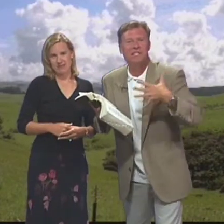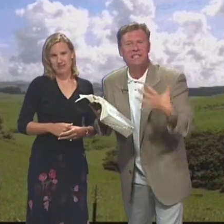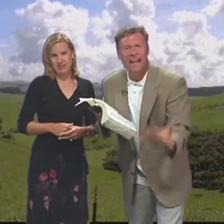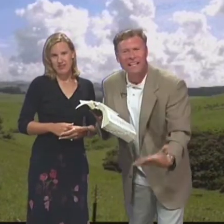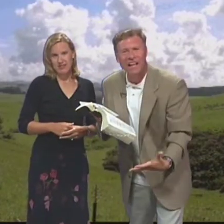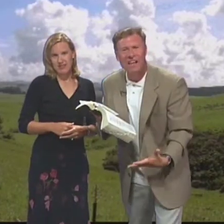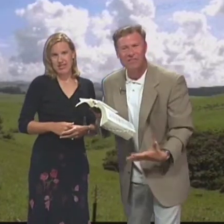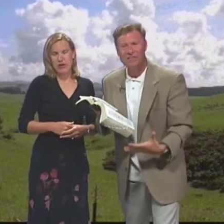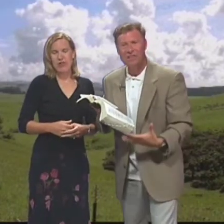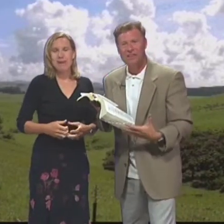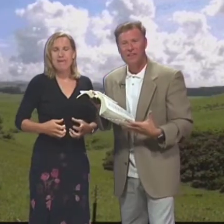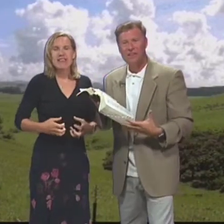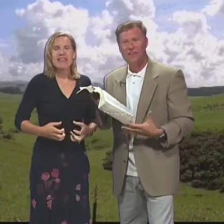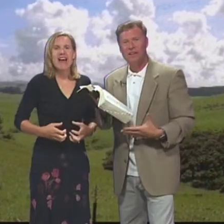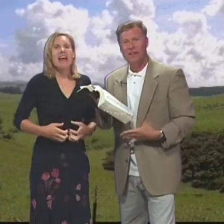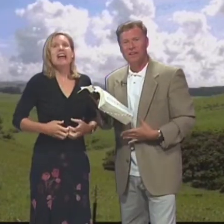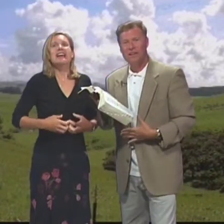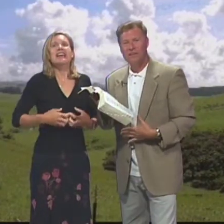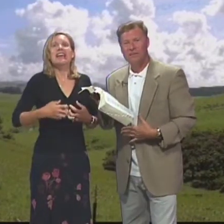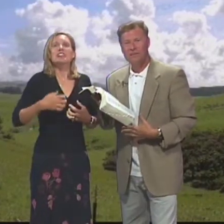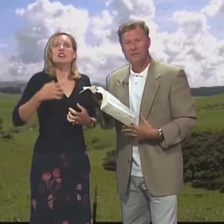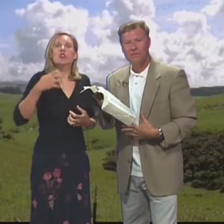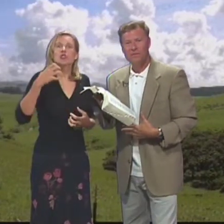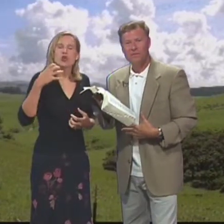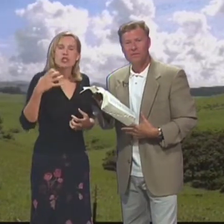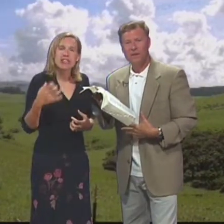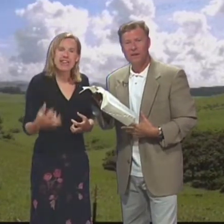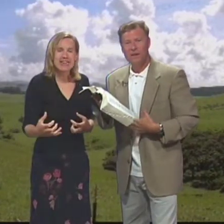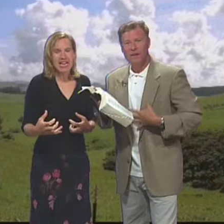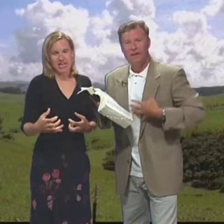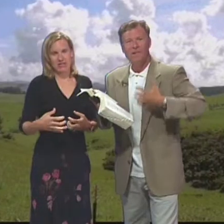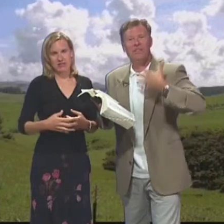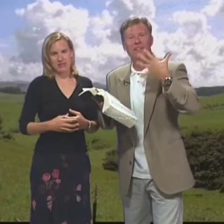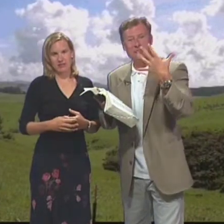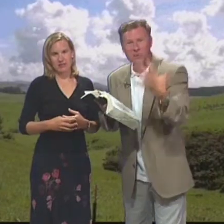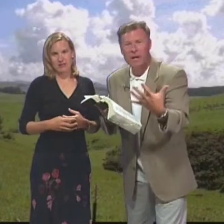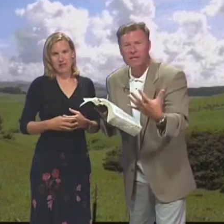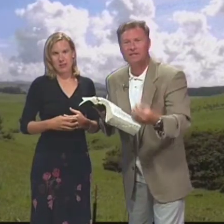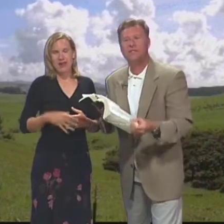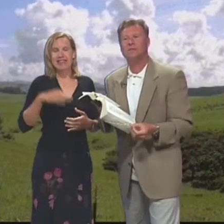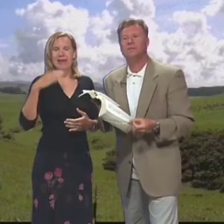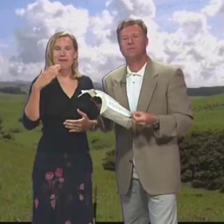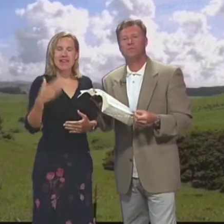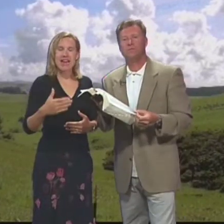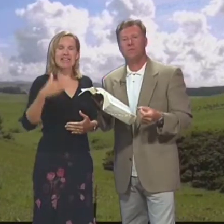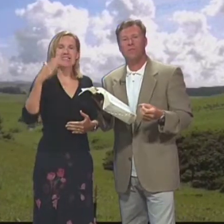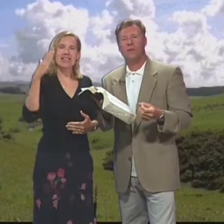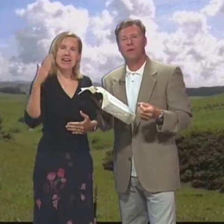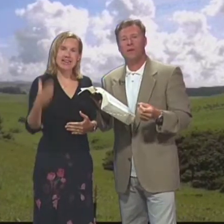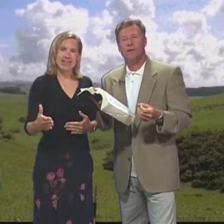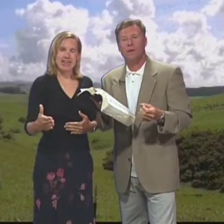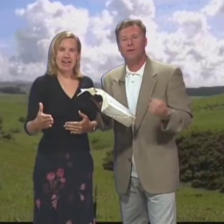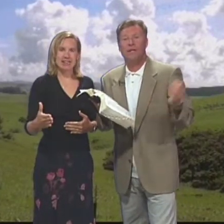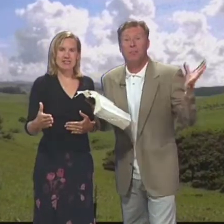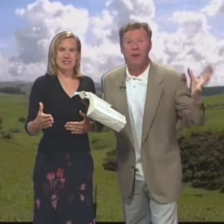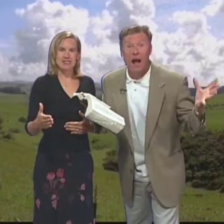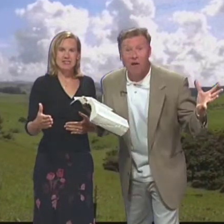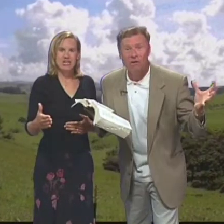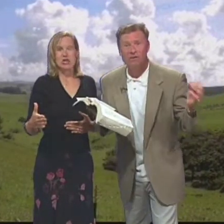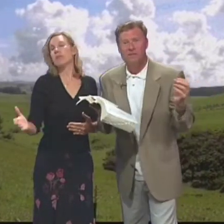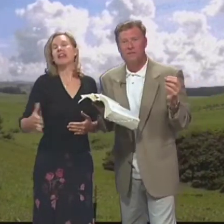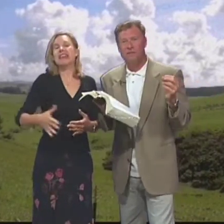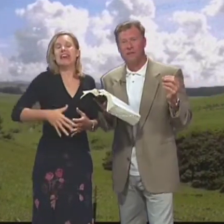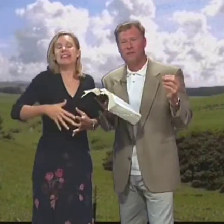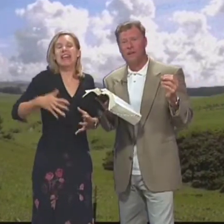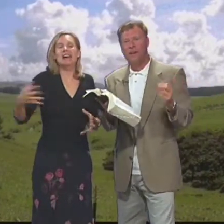he gives you Sustaining life Y nos da vida Que nos sostiene To finish the race Para terminar Esa carrera Not to burn